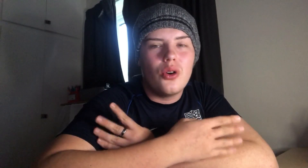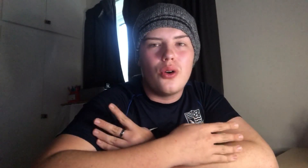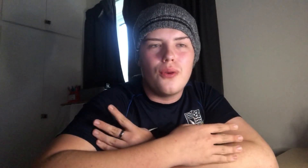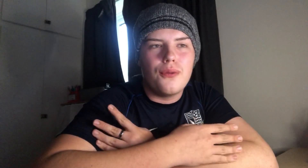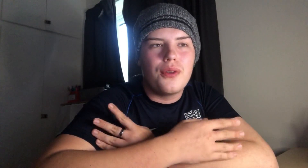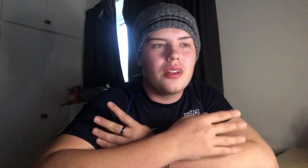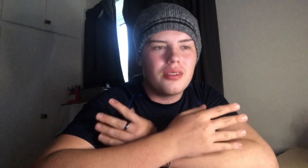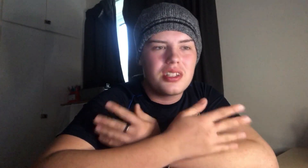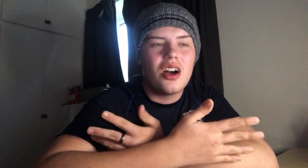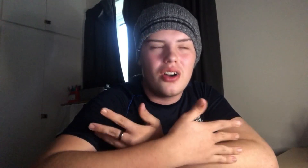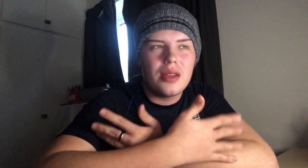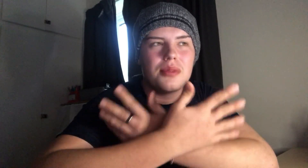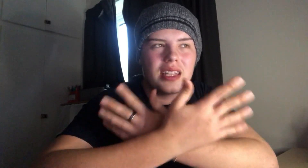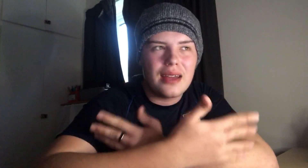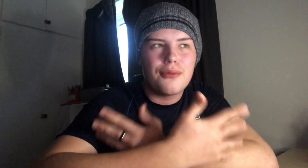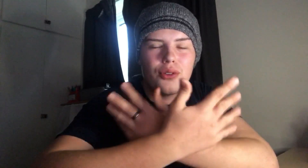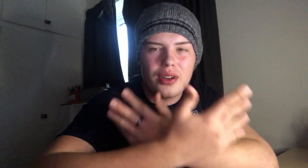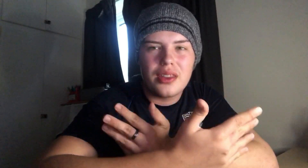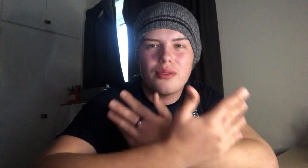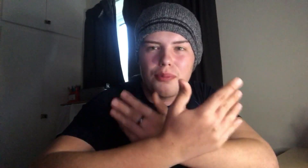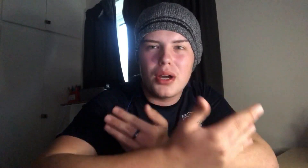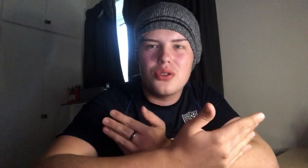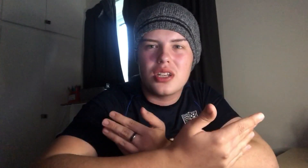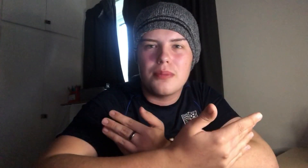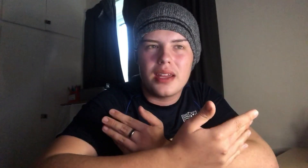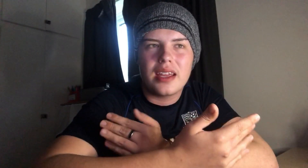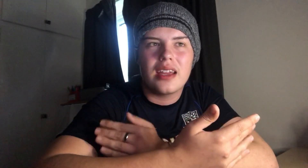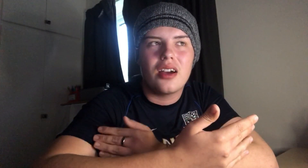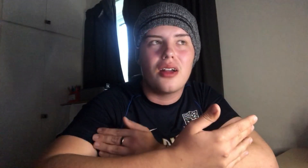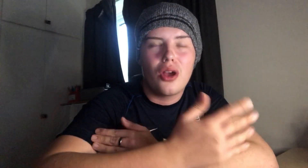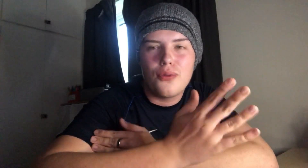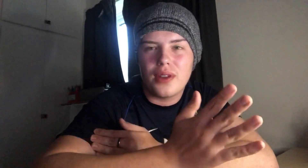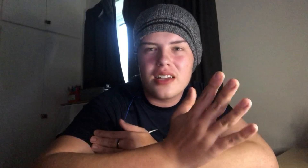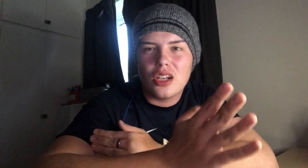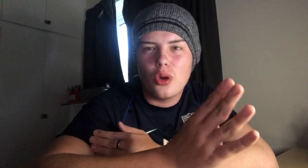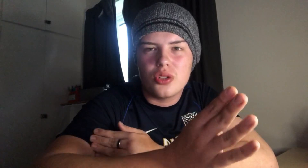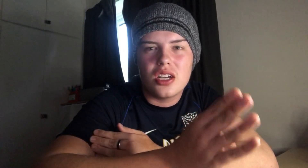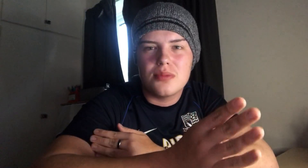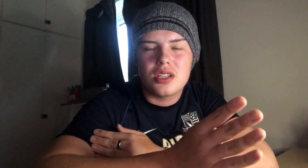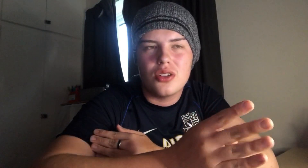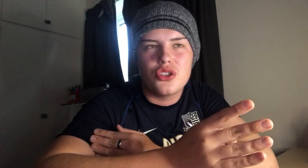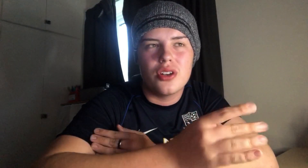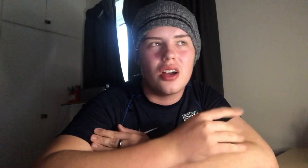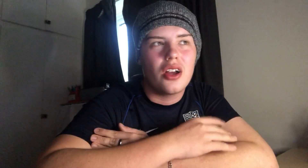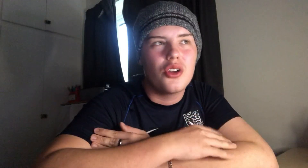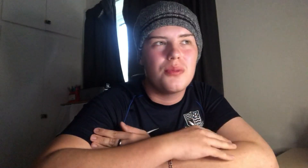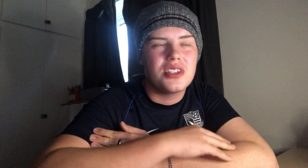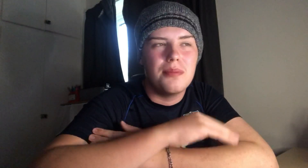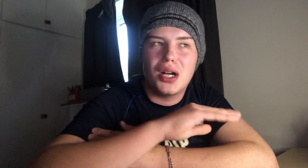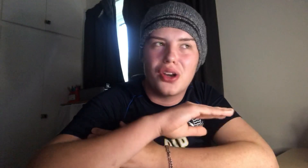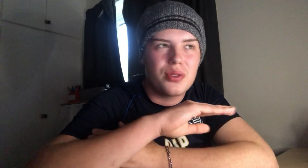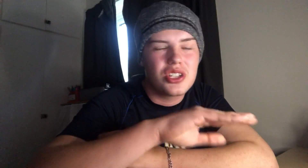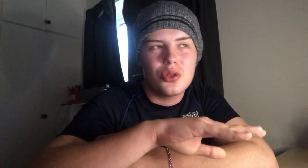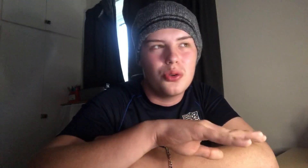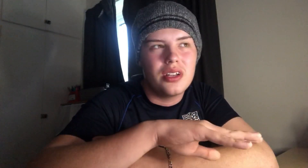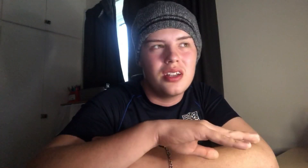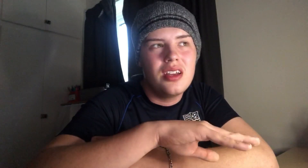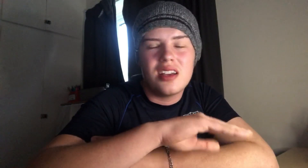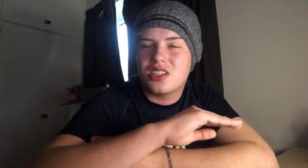lot of time to get through. think with Mosley being here, hopefully as a long-term solution, I hope this embargo is sorted as